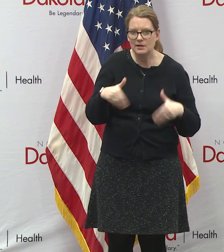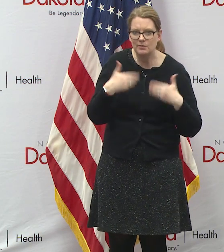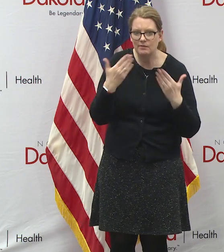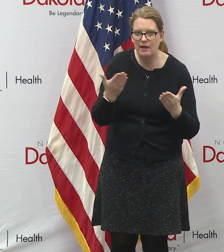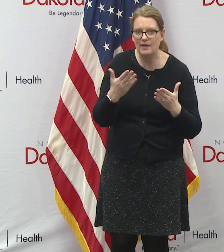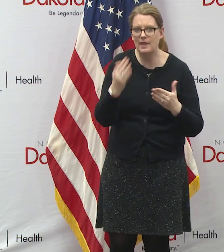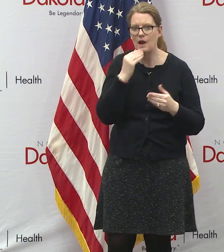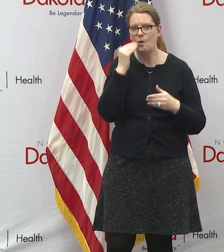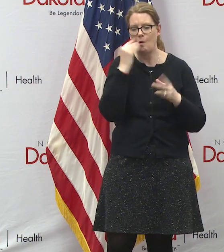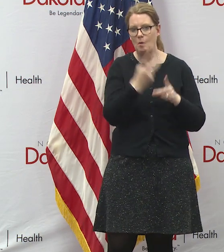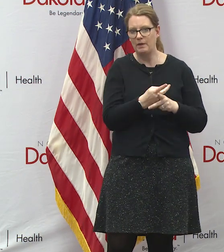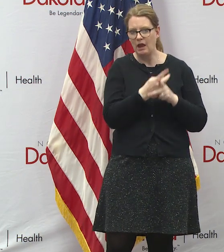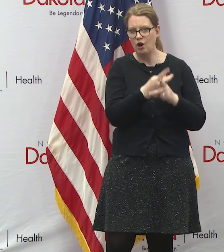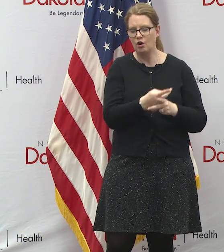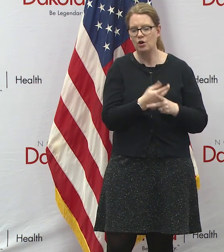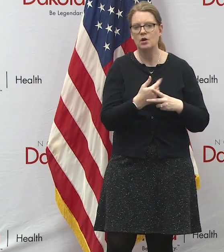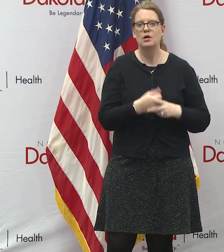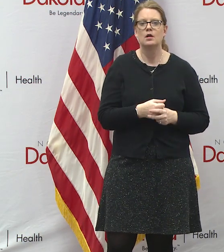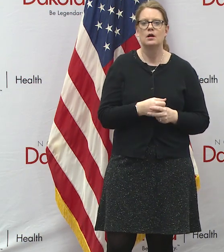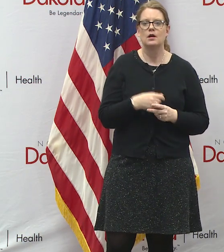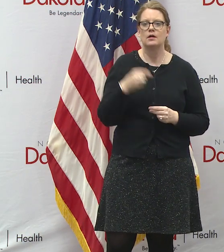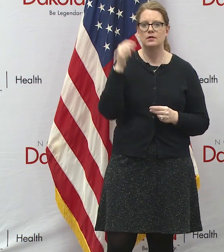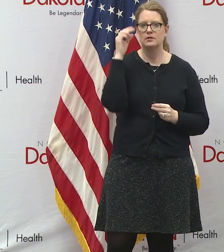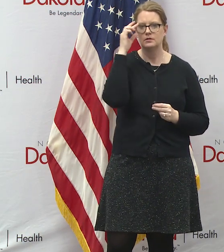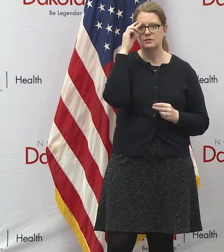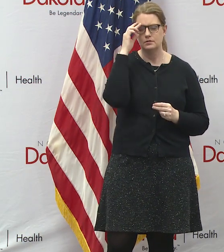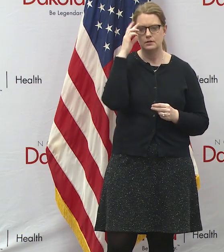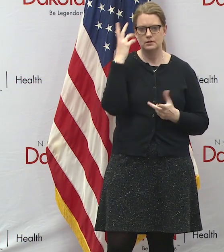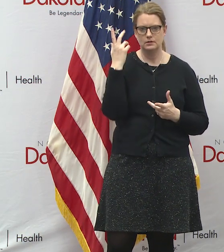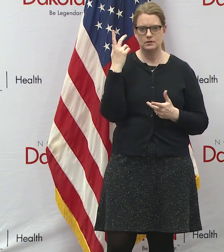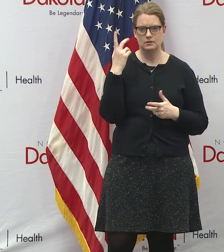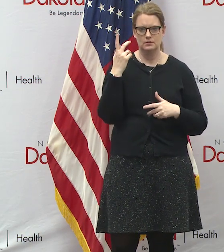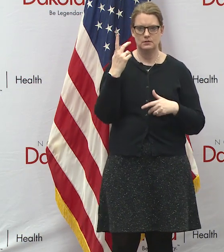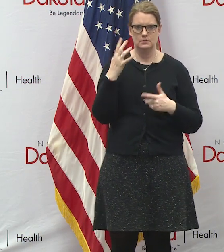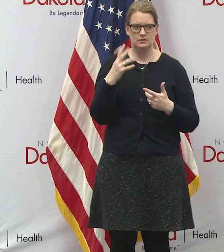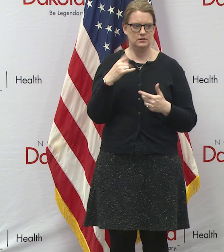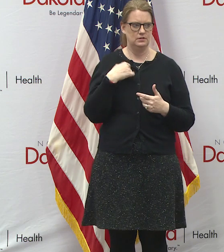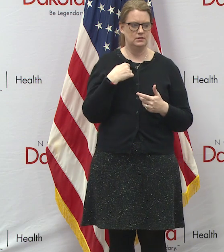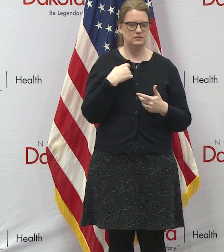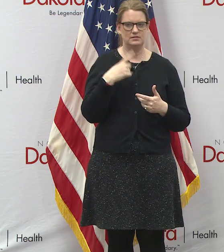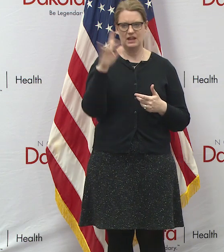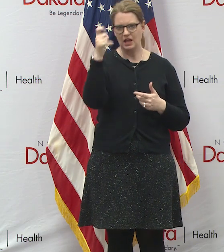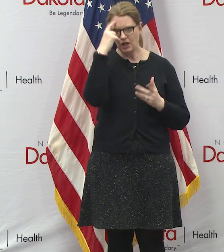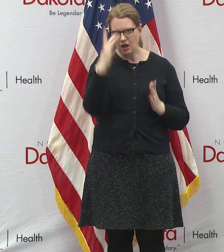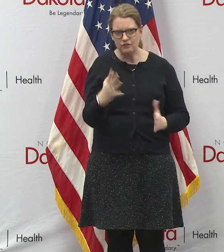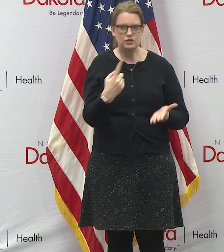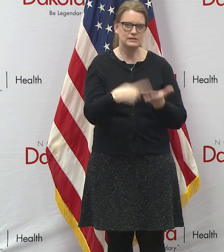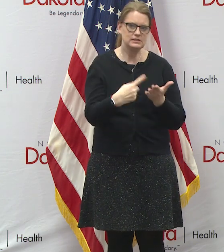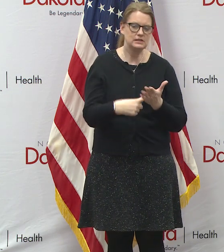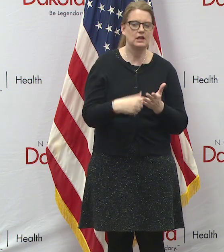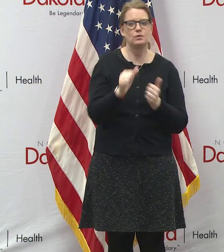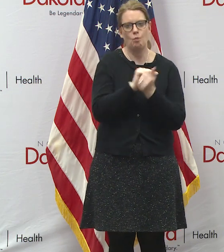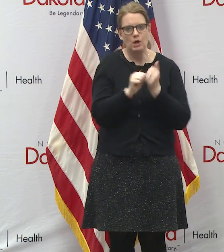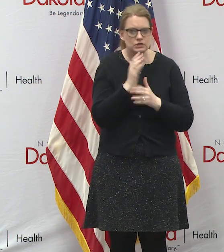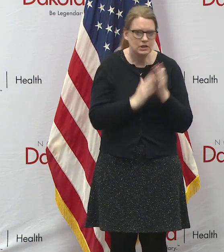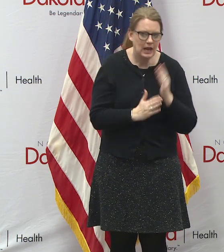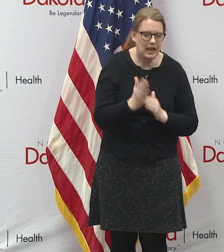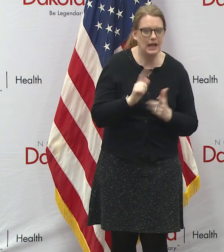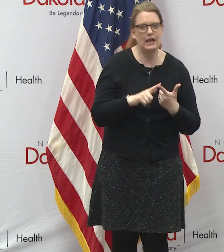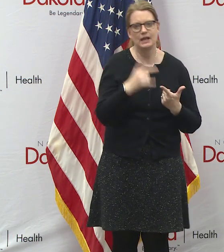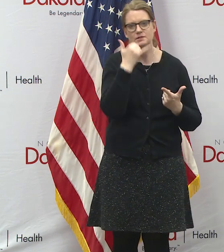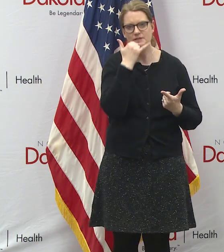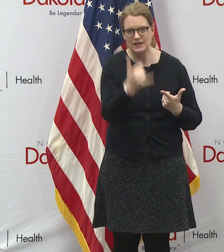services in the home and the precautions that we you've heard the governor talk about washing your hands stay home when you're sick